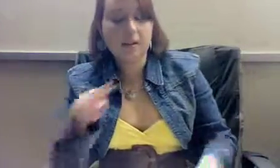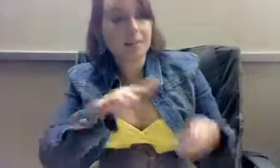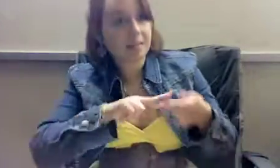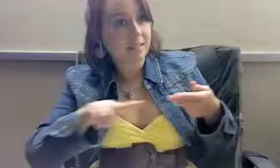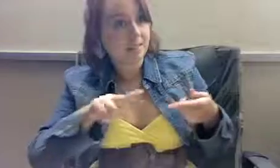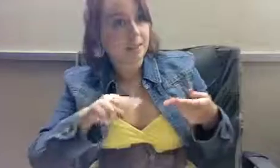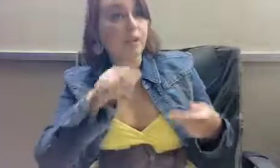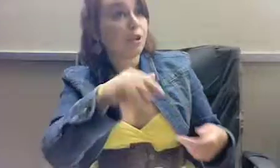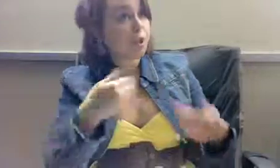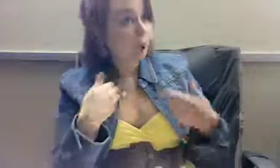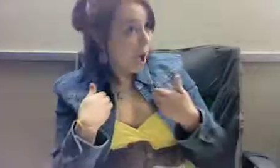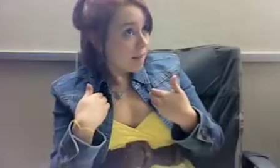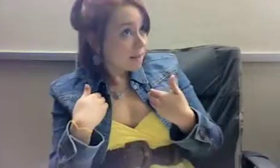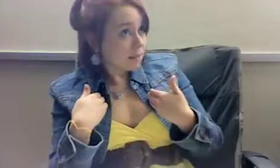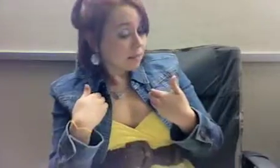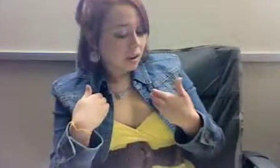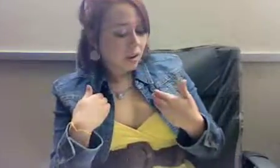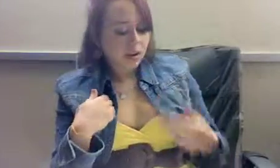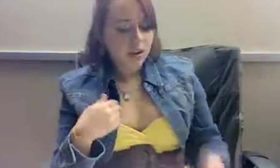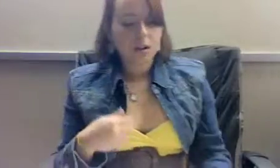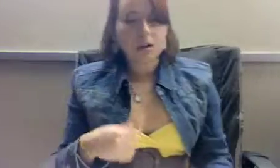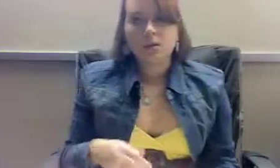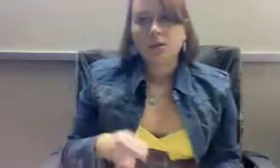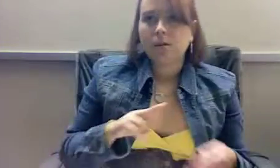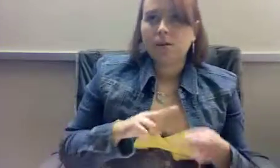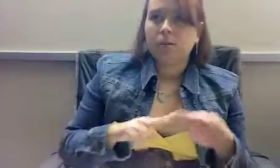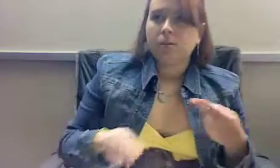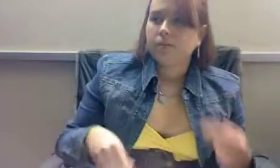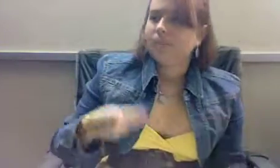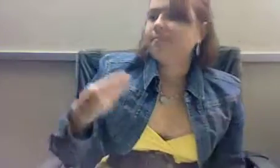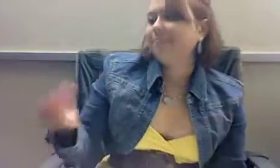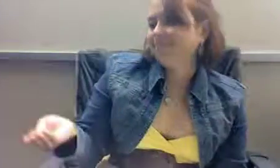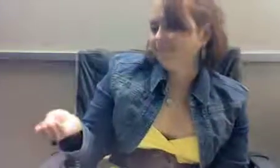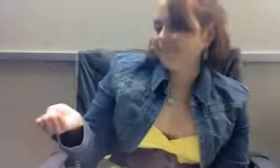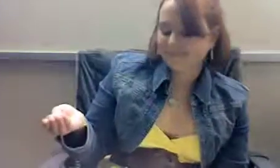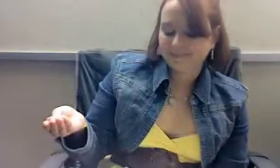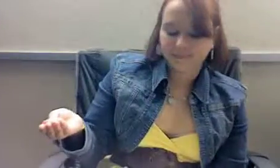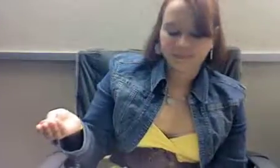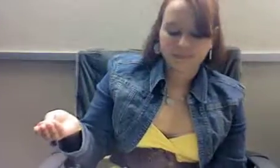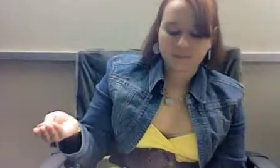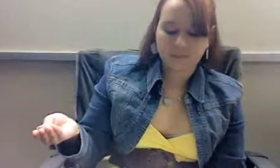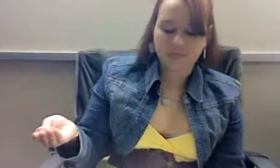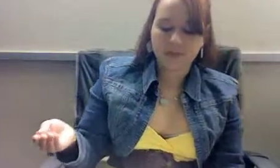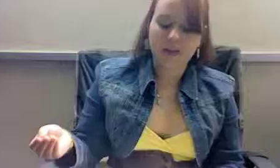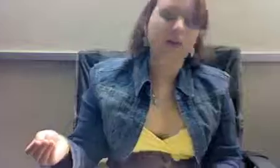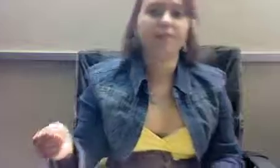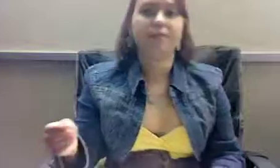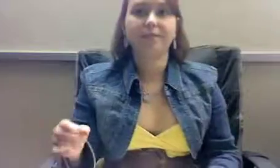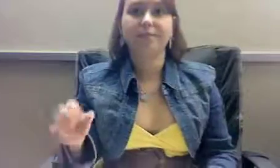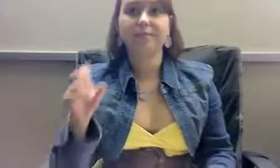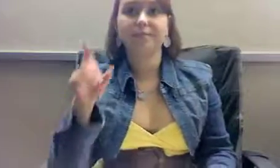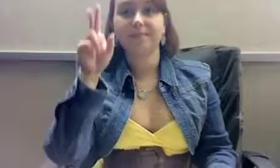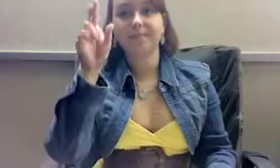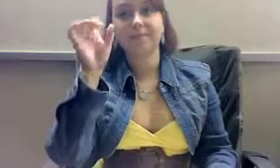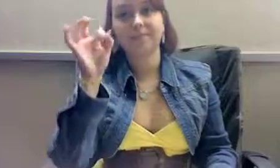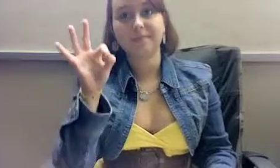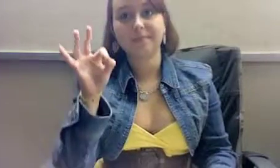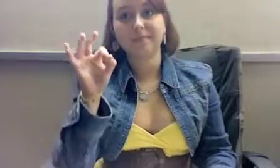No, come on, I want to see him. Why? I'm bringing him to the stand, but I do. So, I think